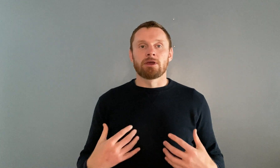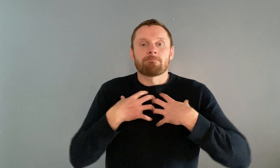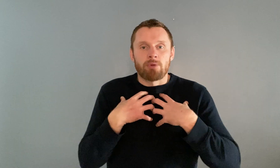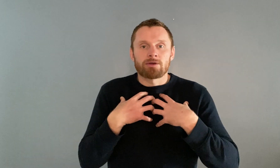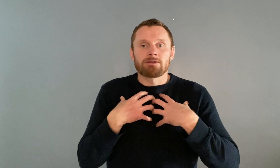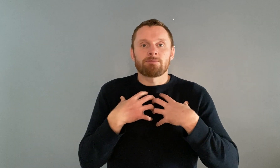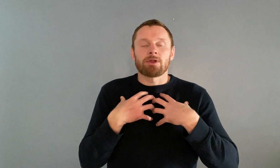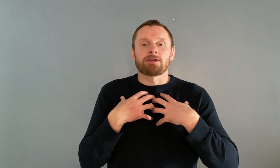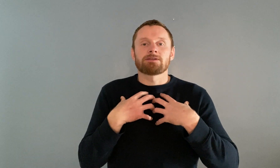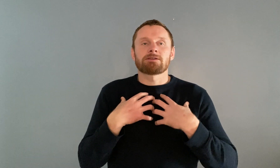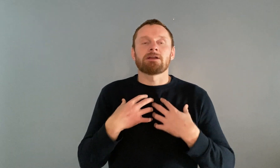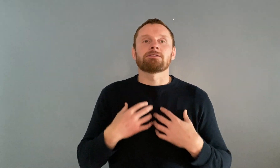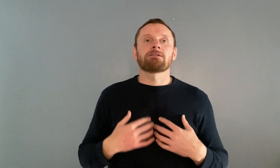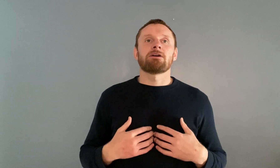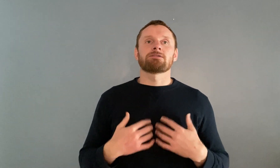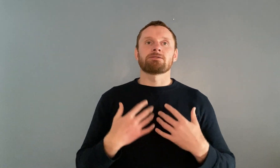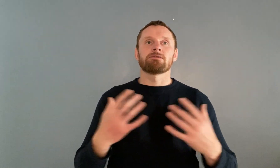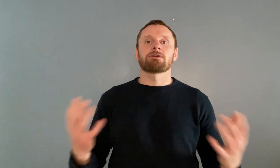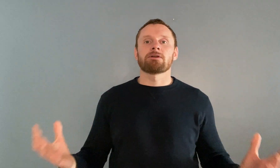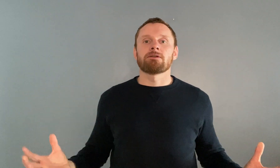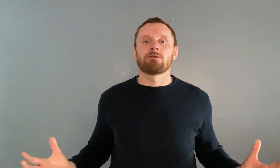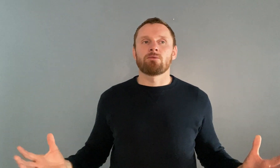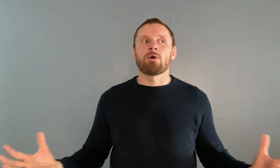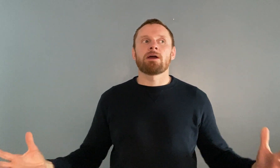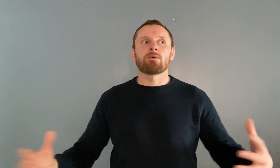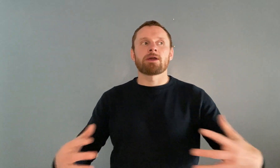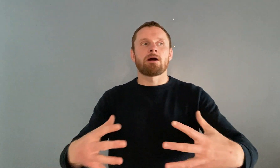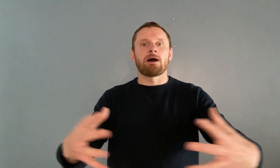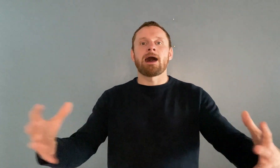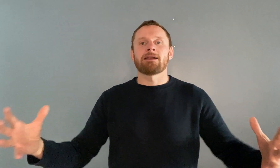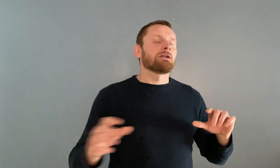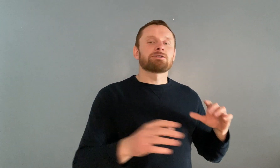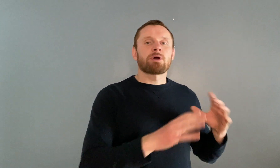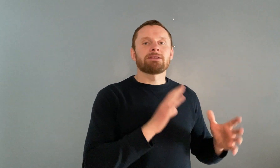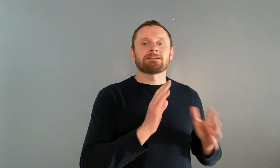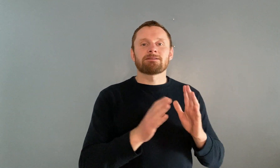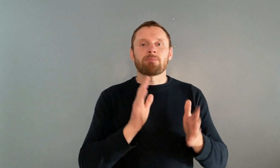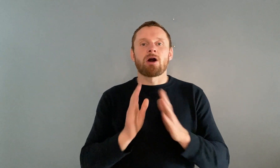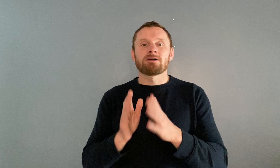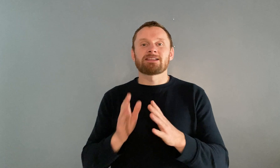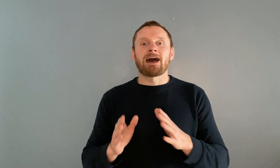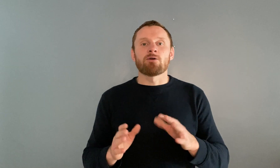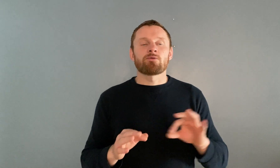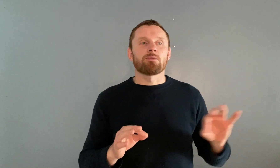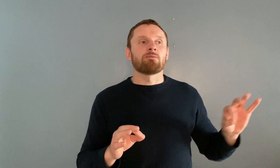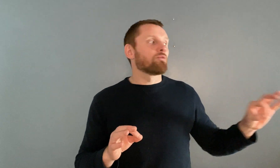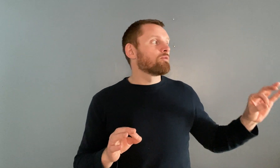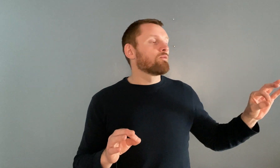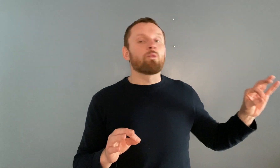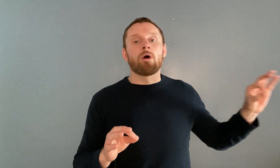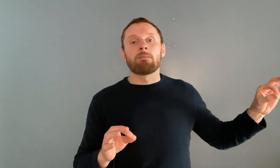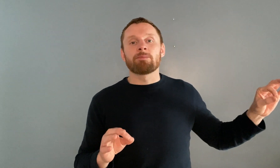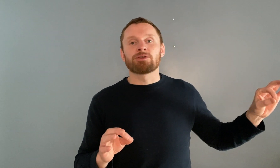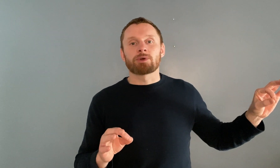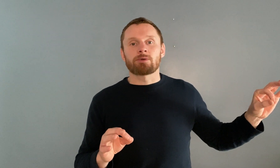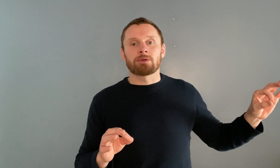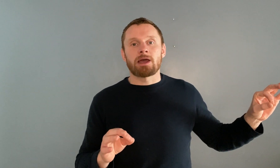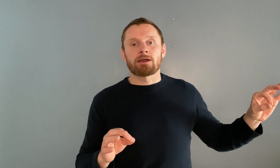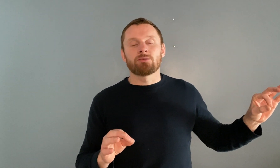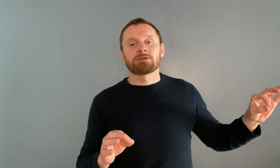embodied place and start to look at where we are at and try to pass that out from what might be triggering the anger which